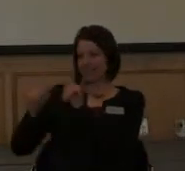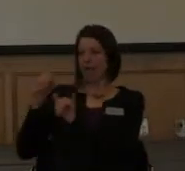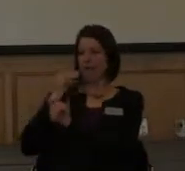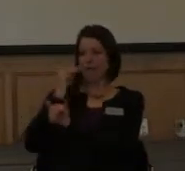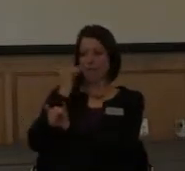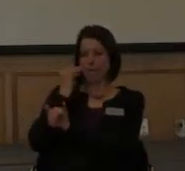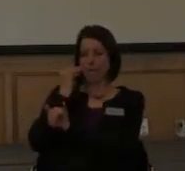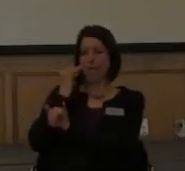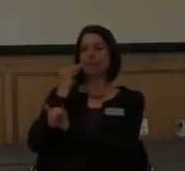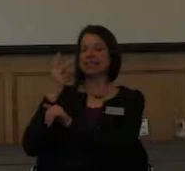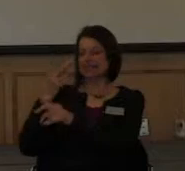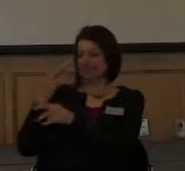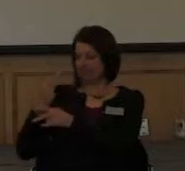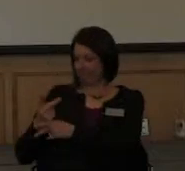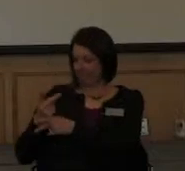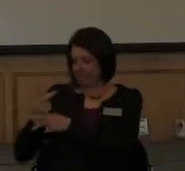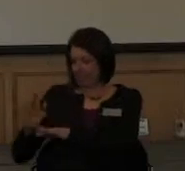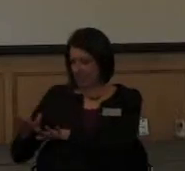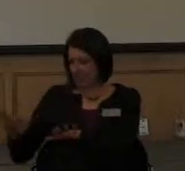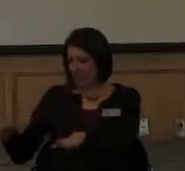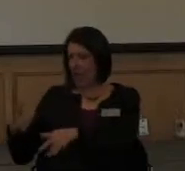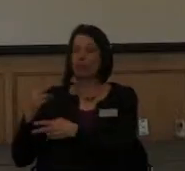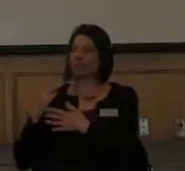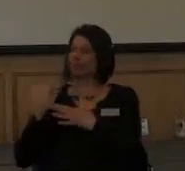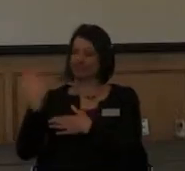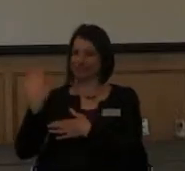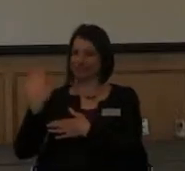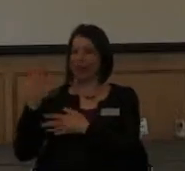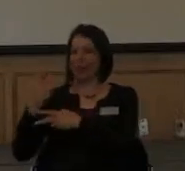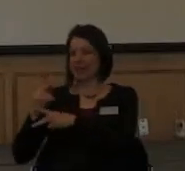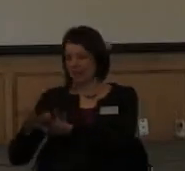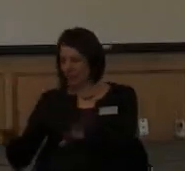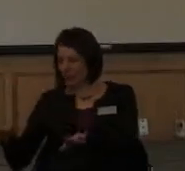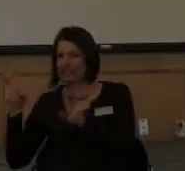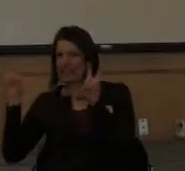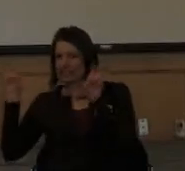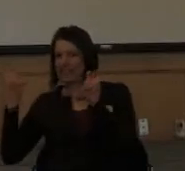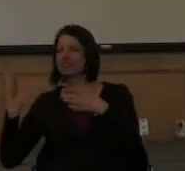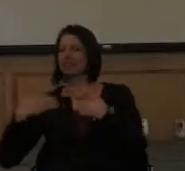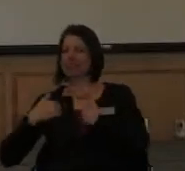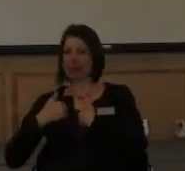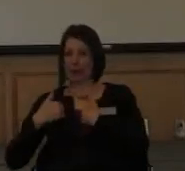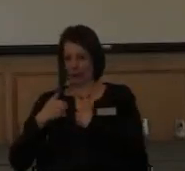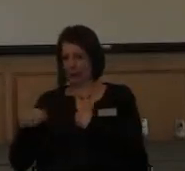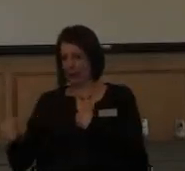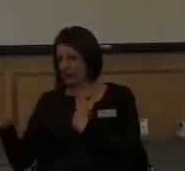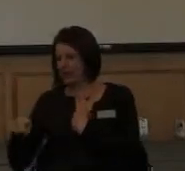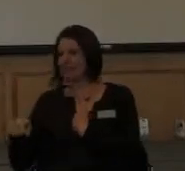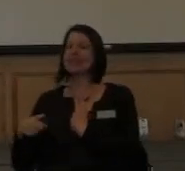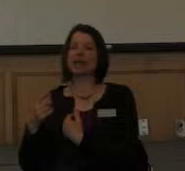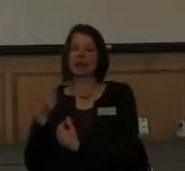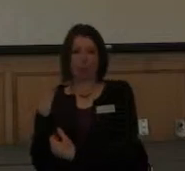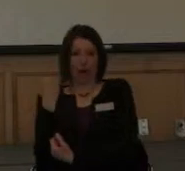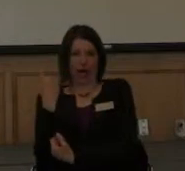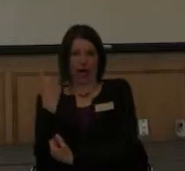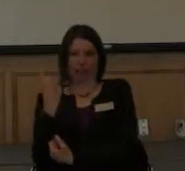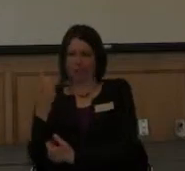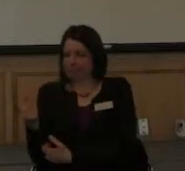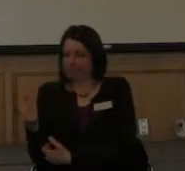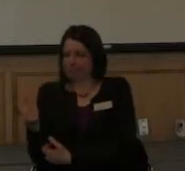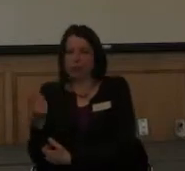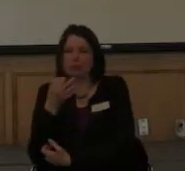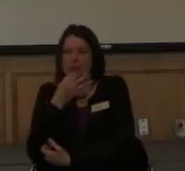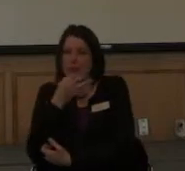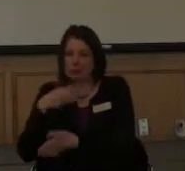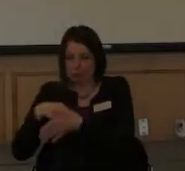babysit all of our furry beasts. Especially the Rottweiler who is due to have puppies any day. We're hoping she